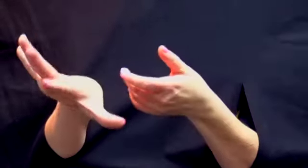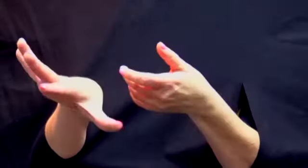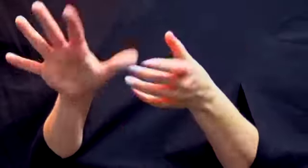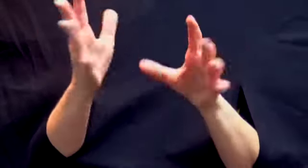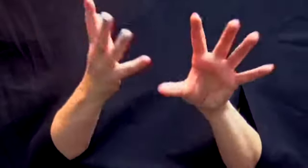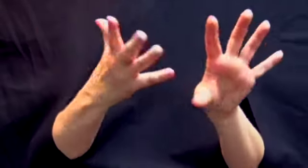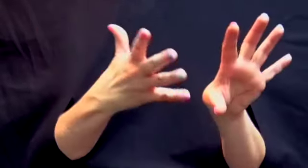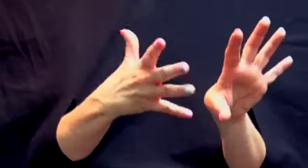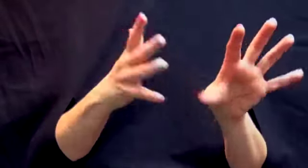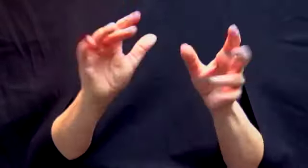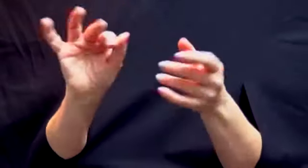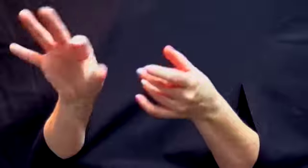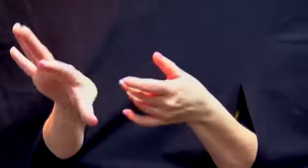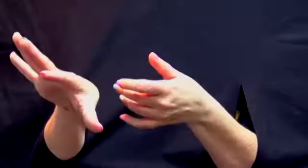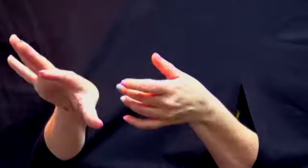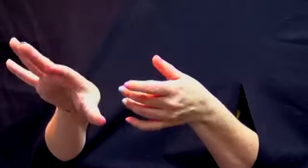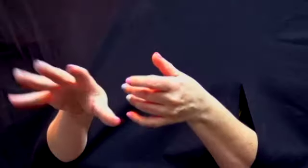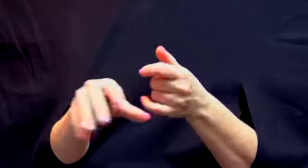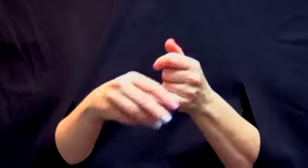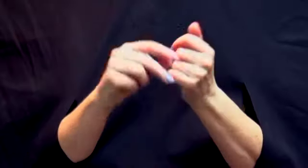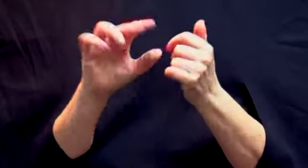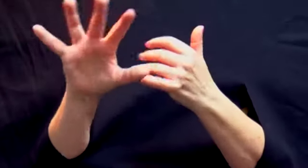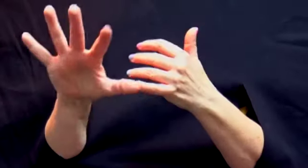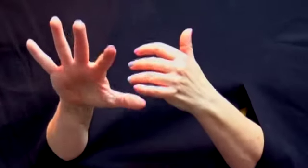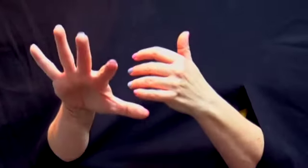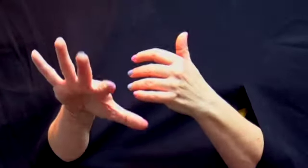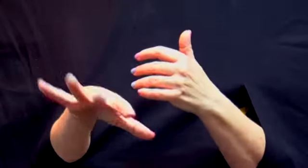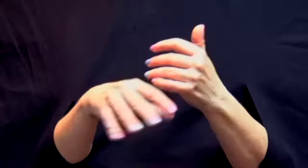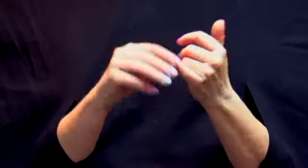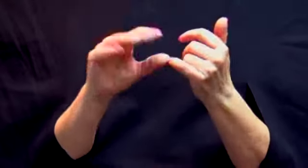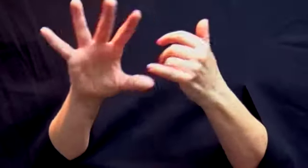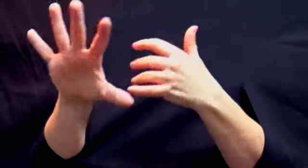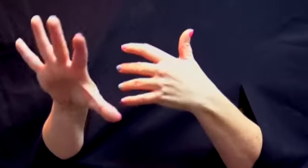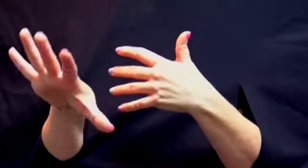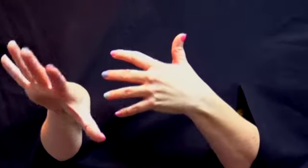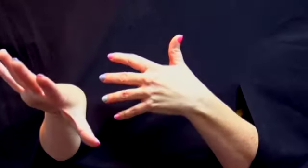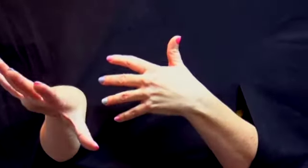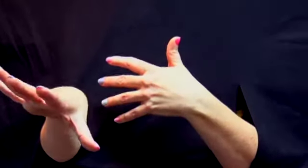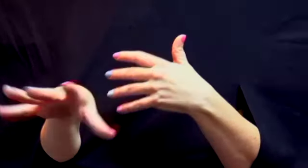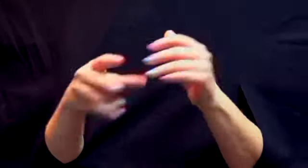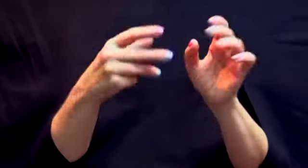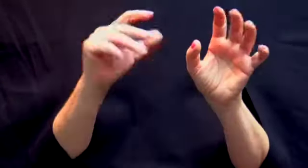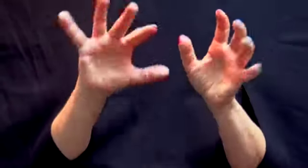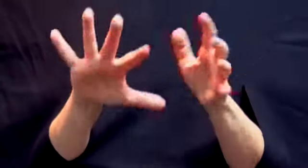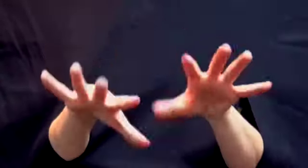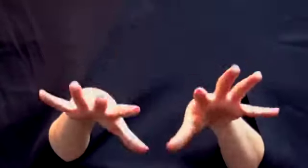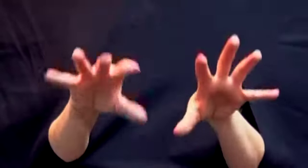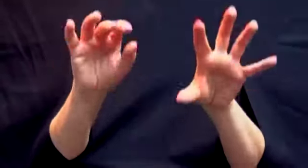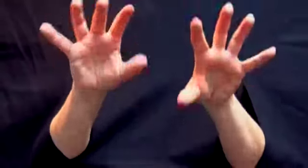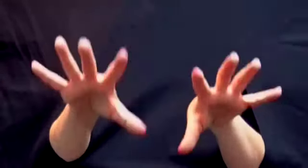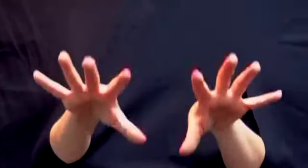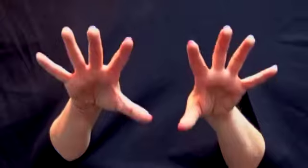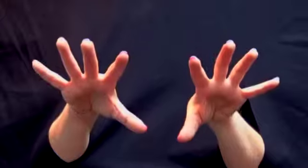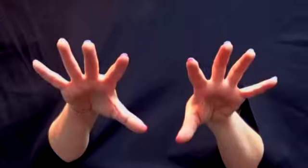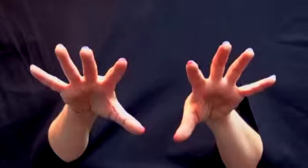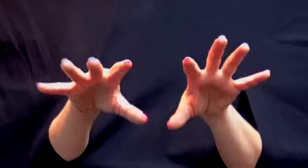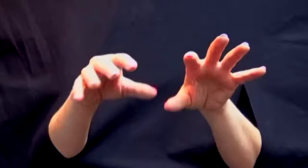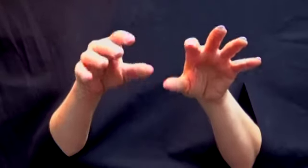that way, where you'll start to see, that's a person that has mastered more so touch, at least for the piano.